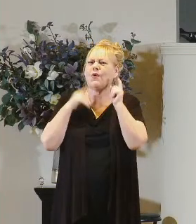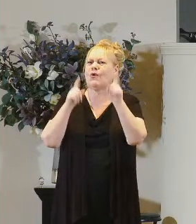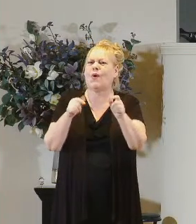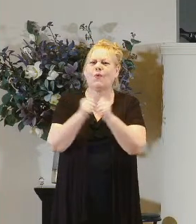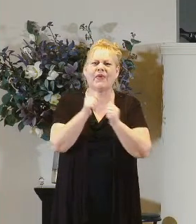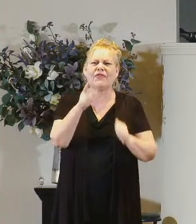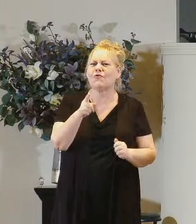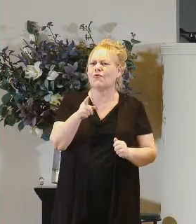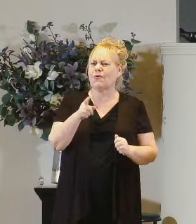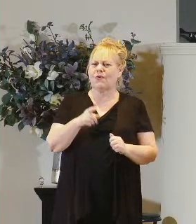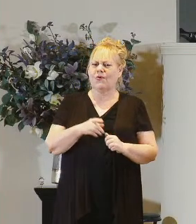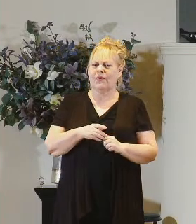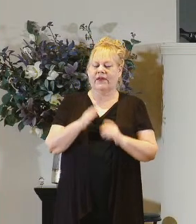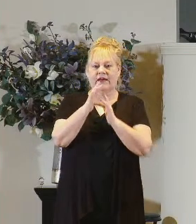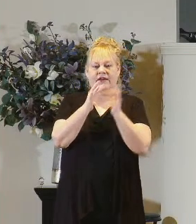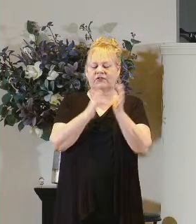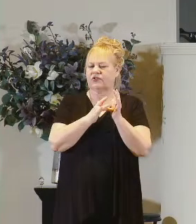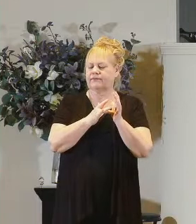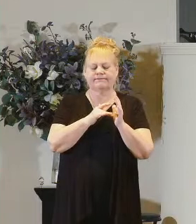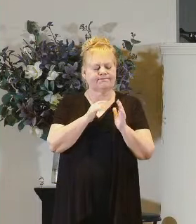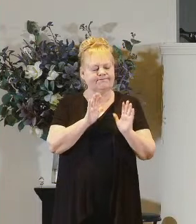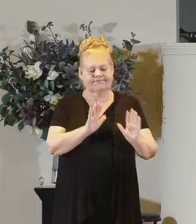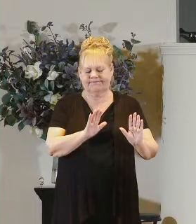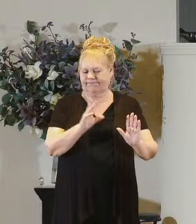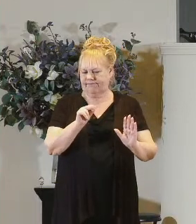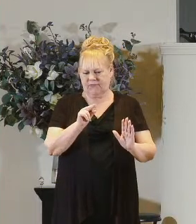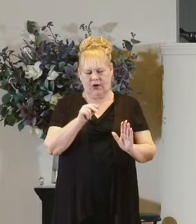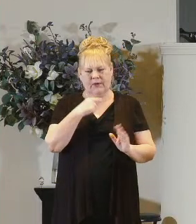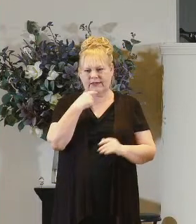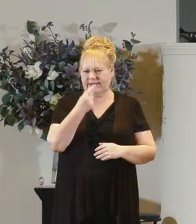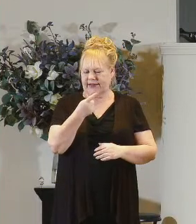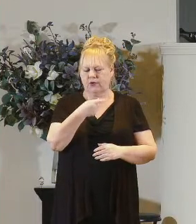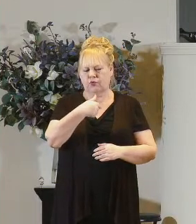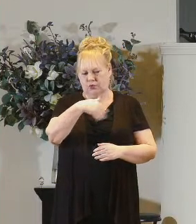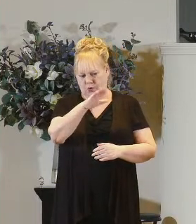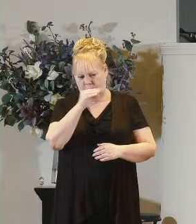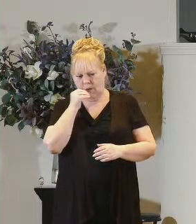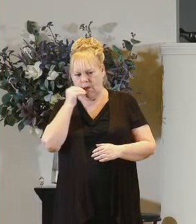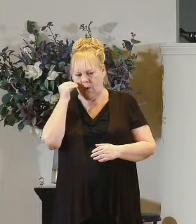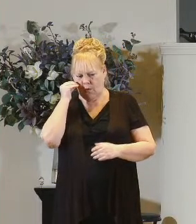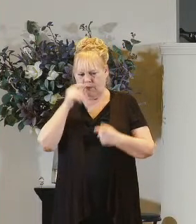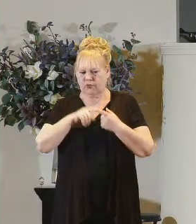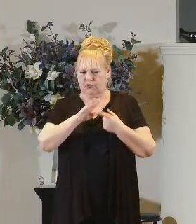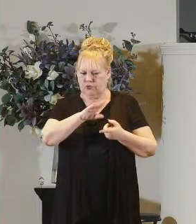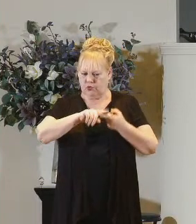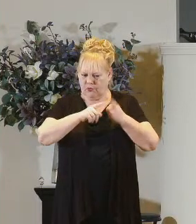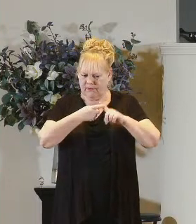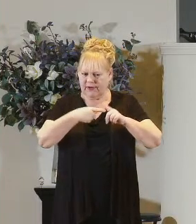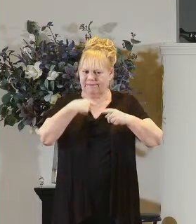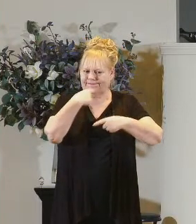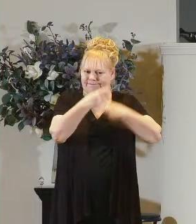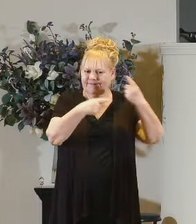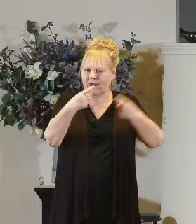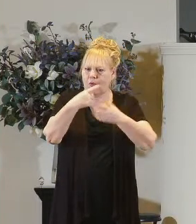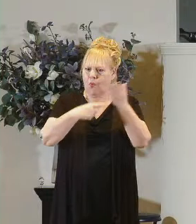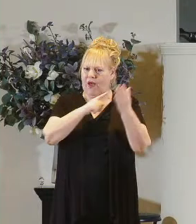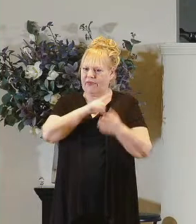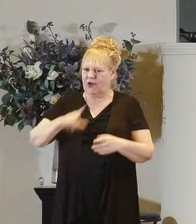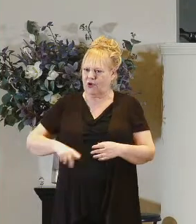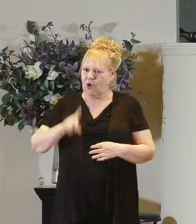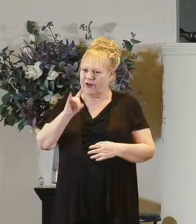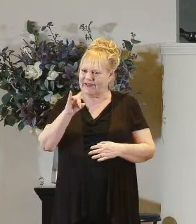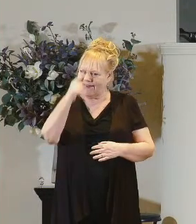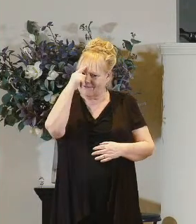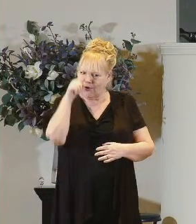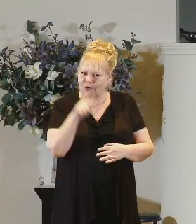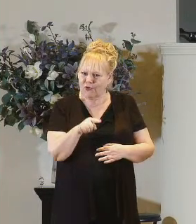with him and jesus did not permit him but said to him go home to your friends and tell them how much the lord has done for